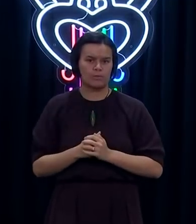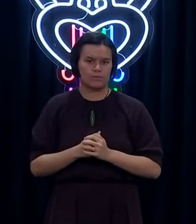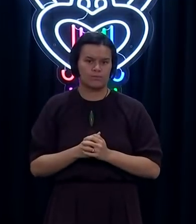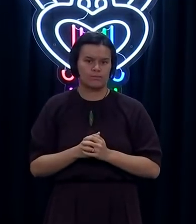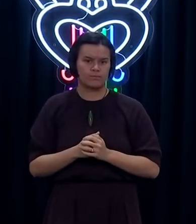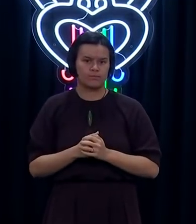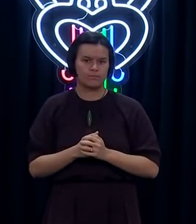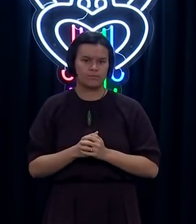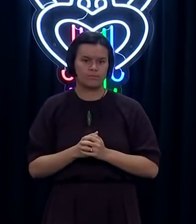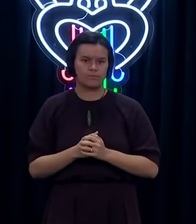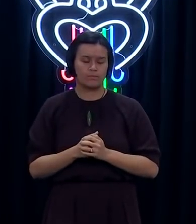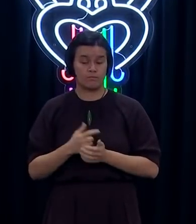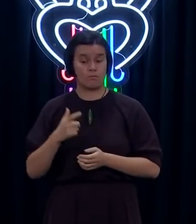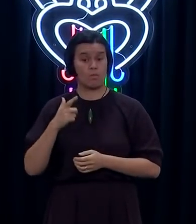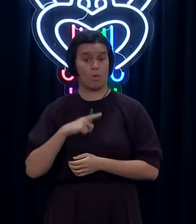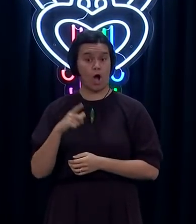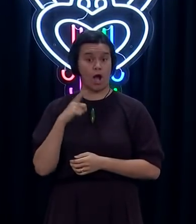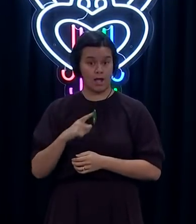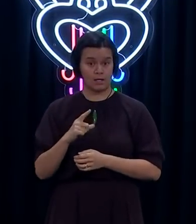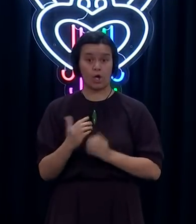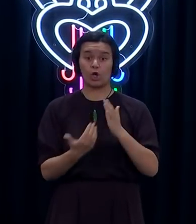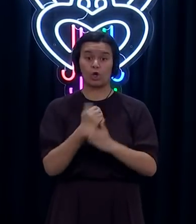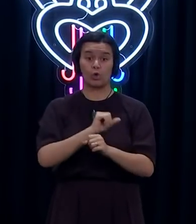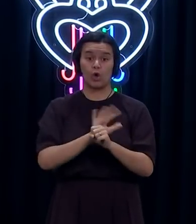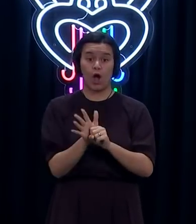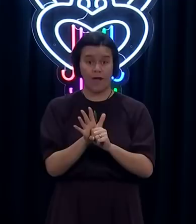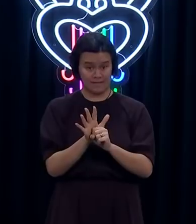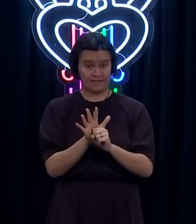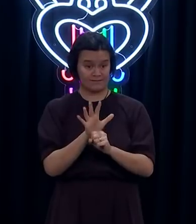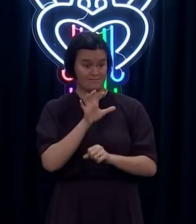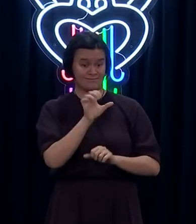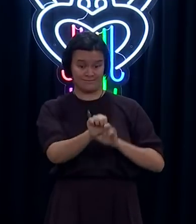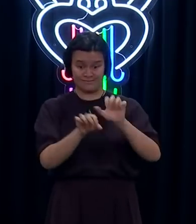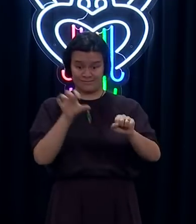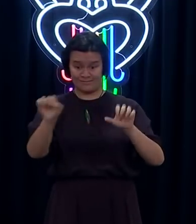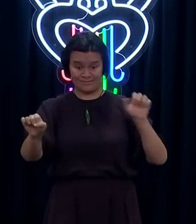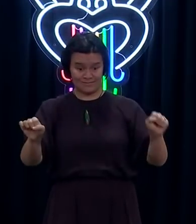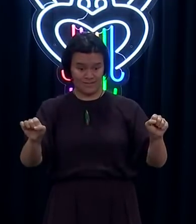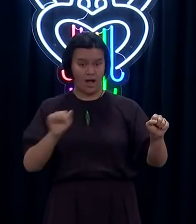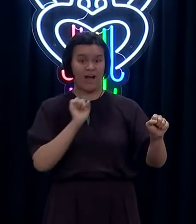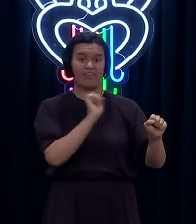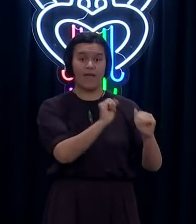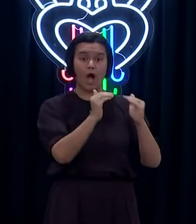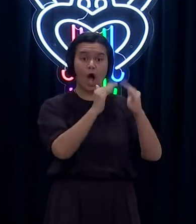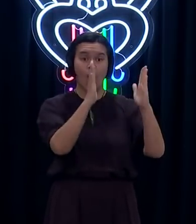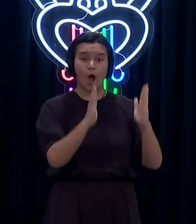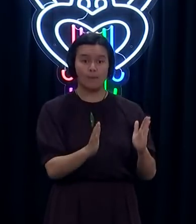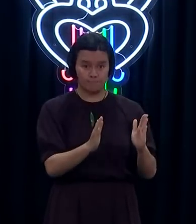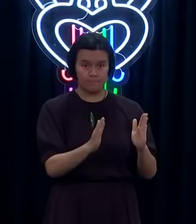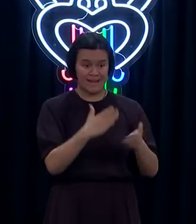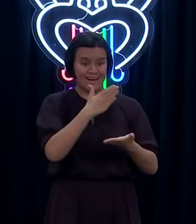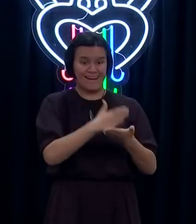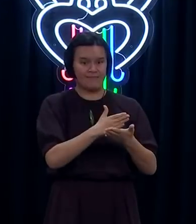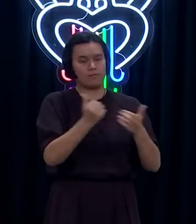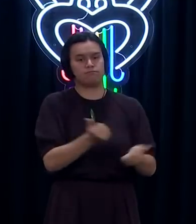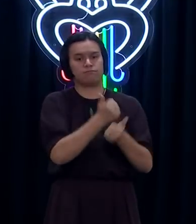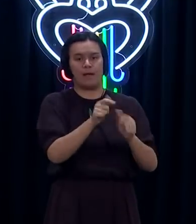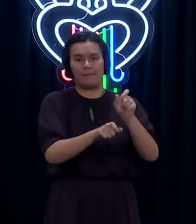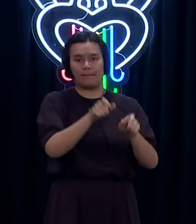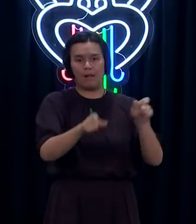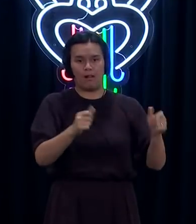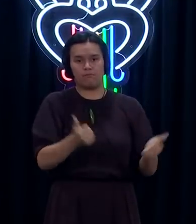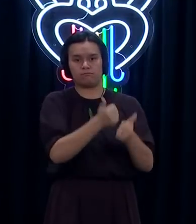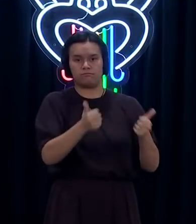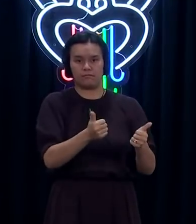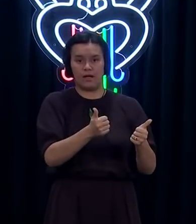cases do come from large households. What we know about Delta is that it's more infectious, so we do expect more household